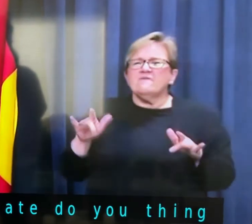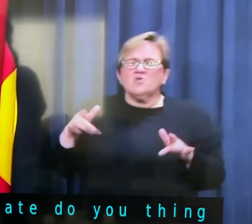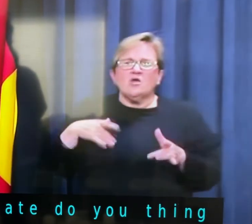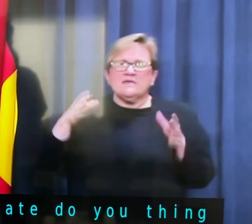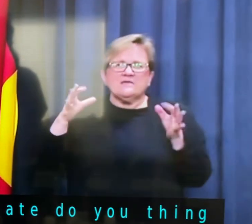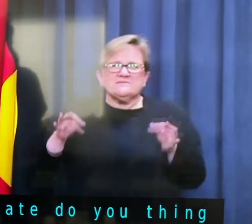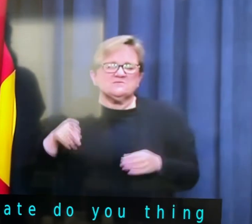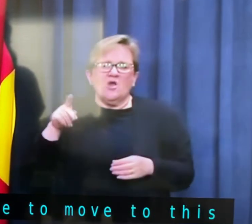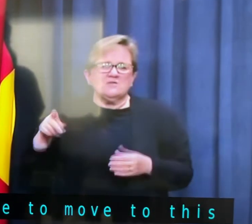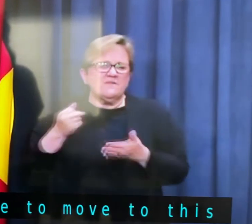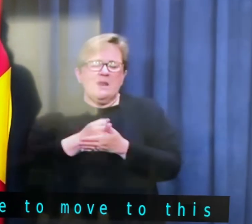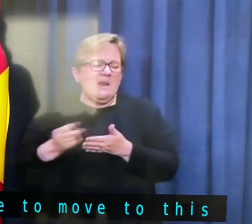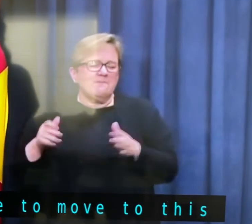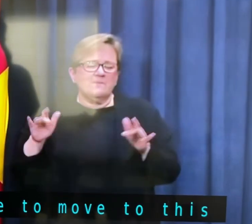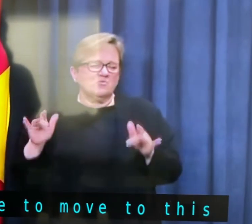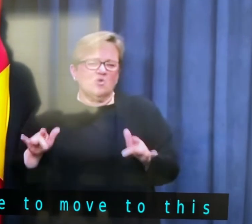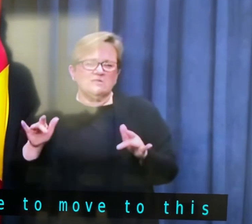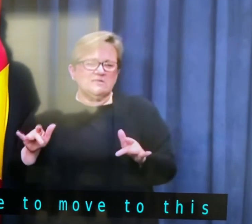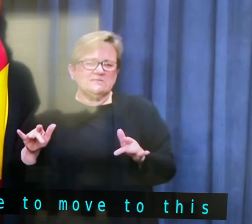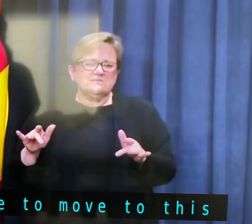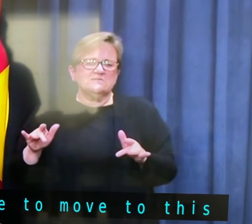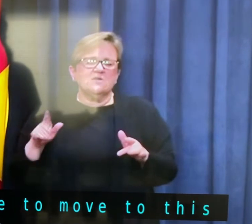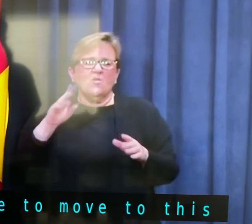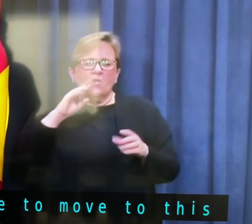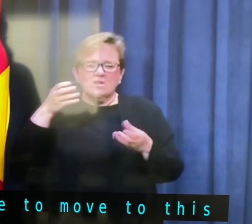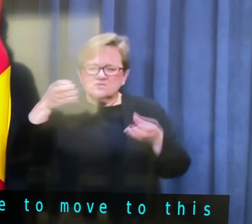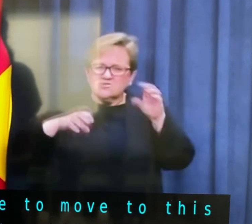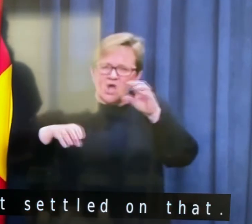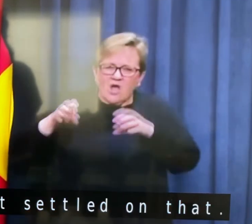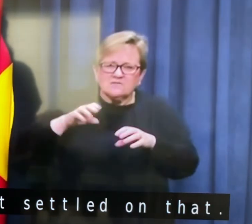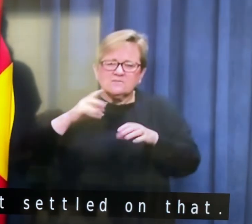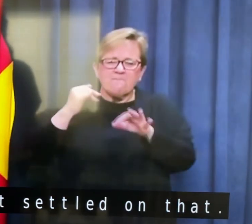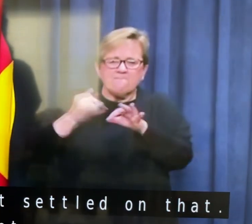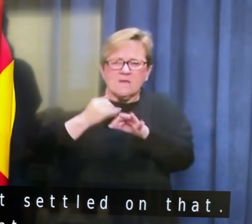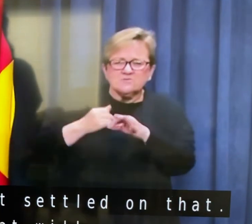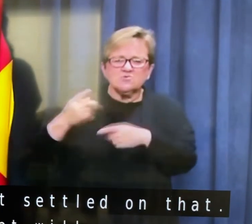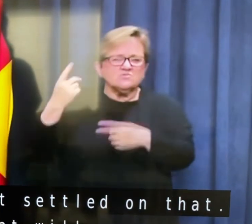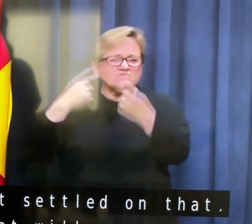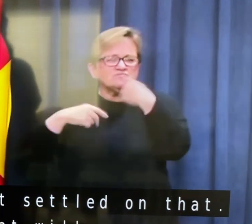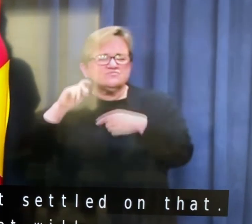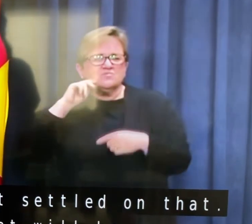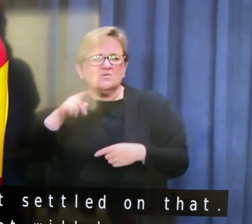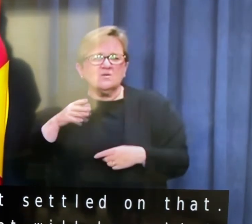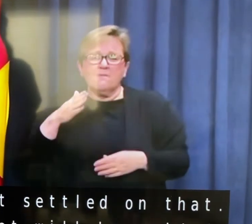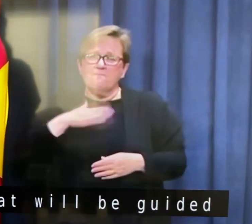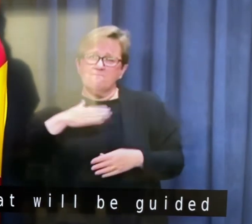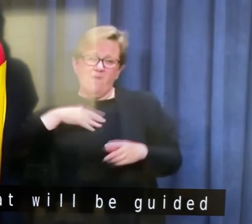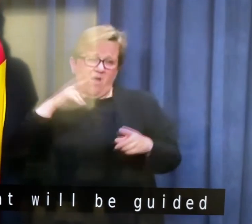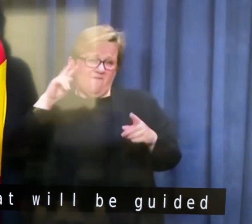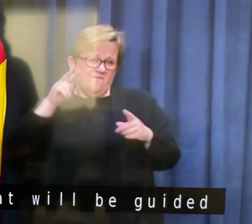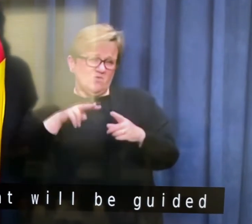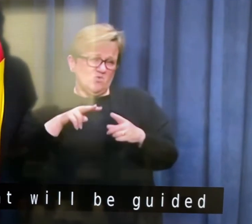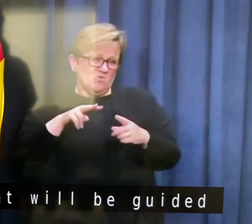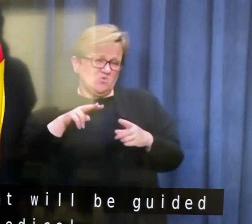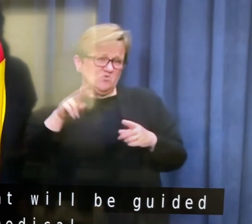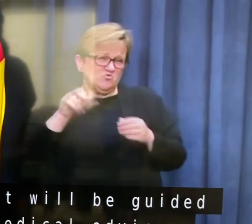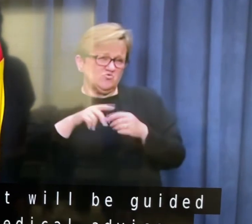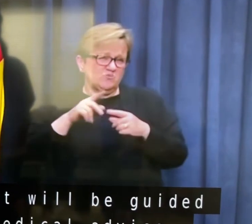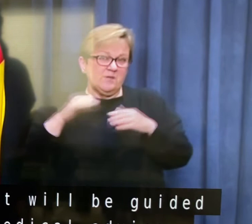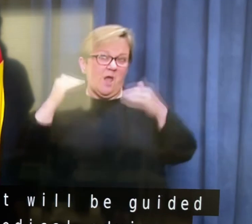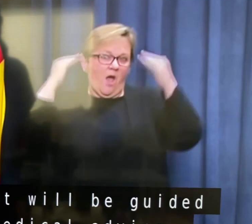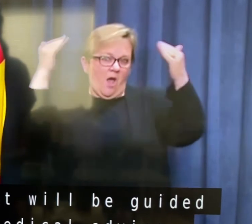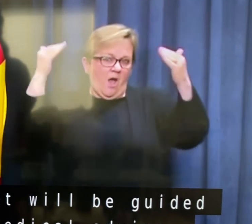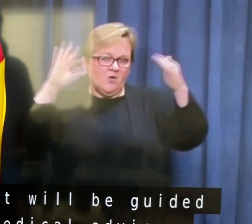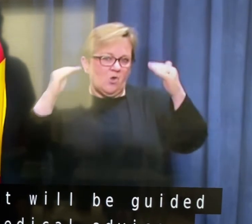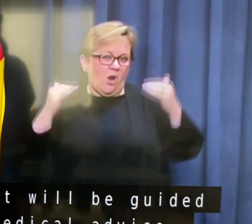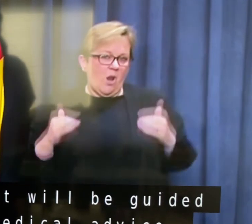that's a matter that will be, um, guided by scientific and medical advice. my view is it should be higher rather than